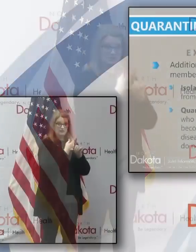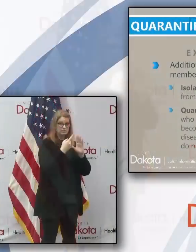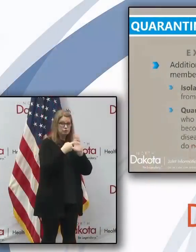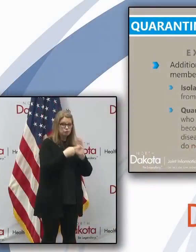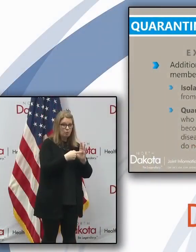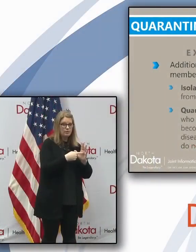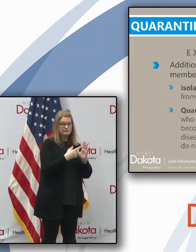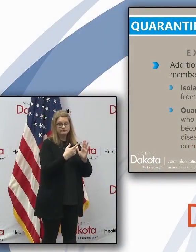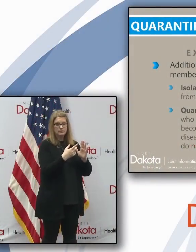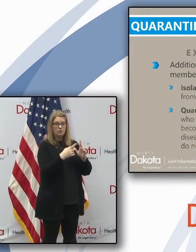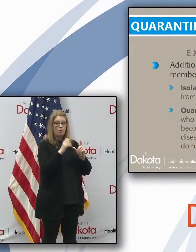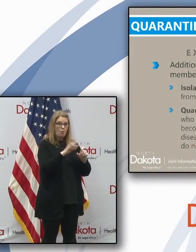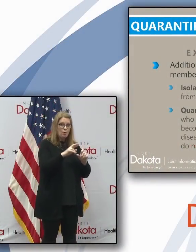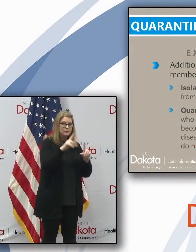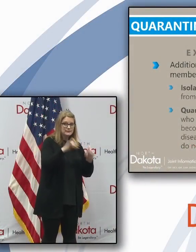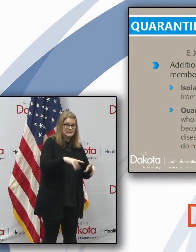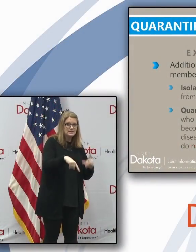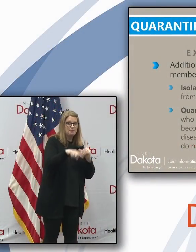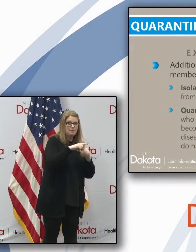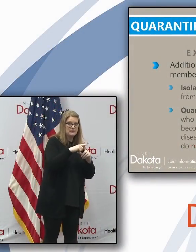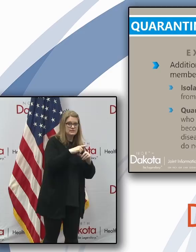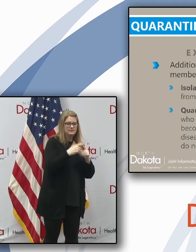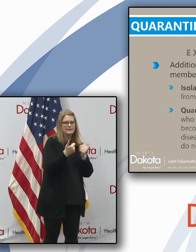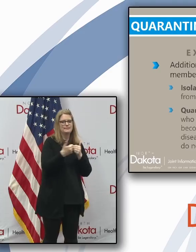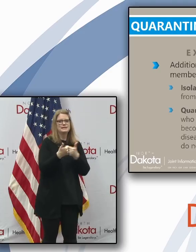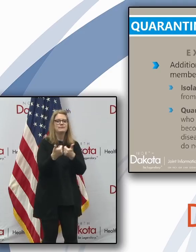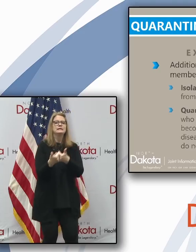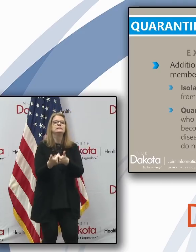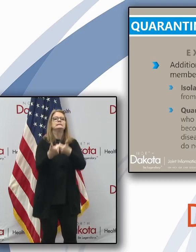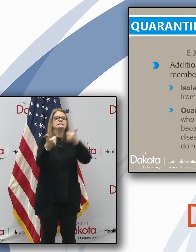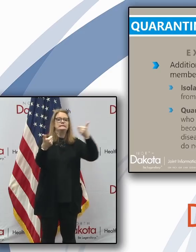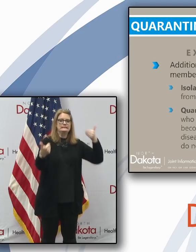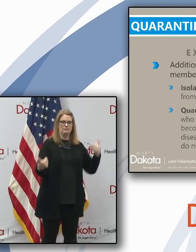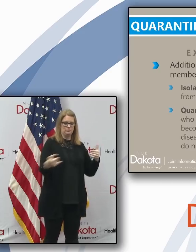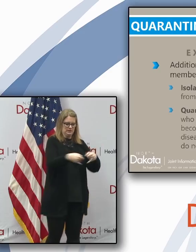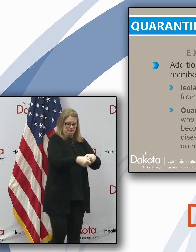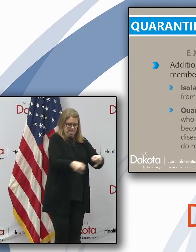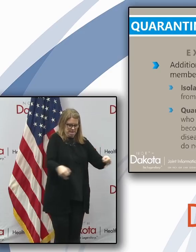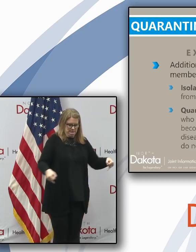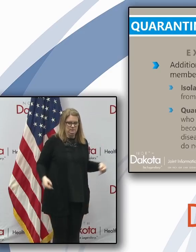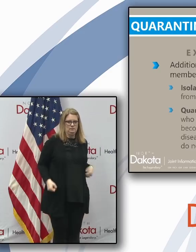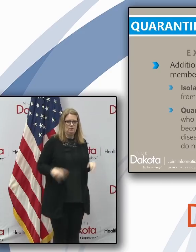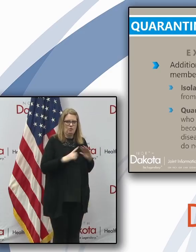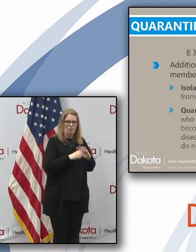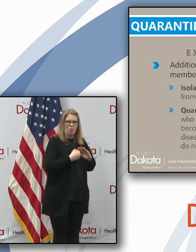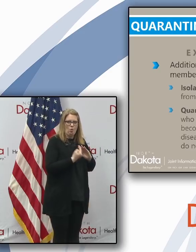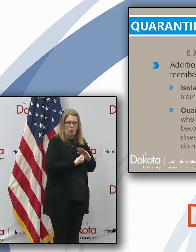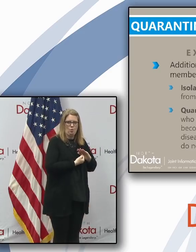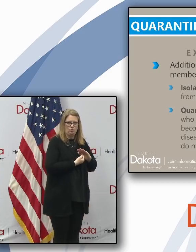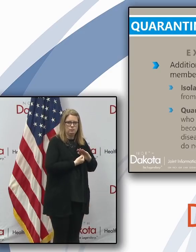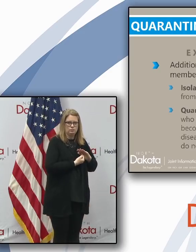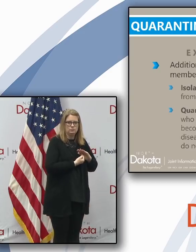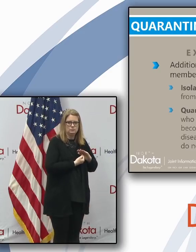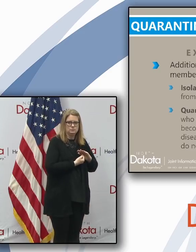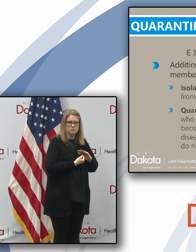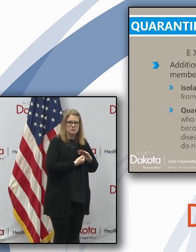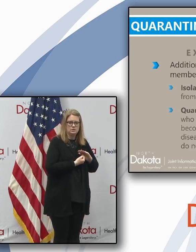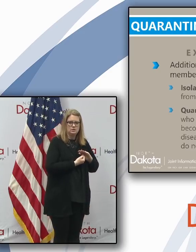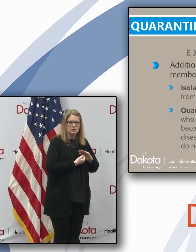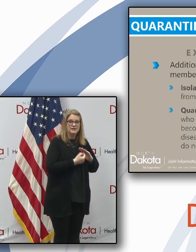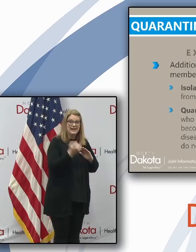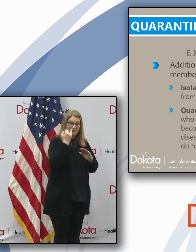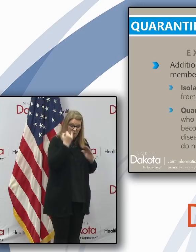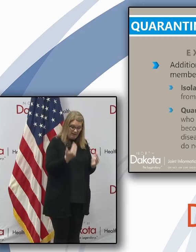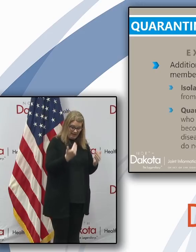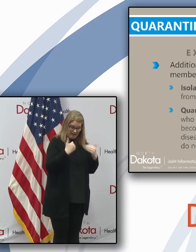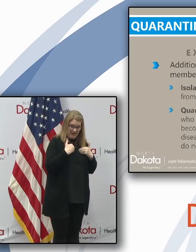or is tested positive of a disease and they separate themselves from other people to prevent spreading the disease to others, that's isolation. So if you've got